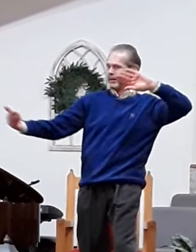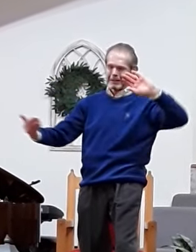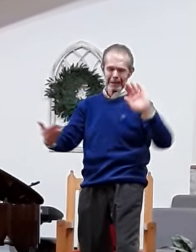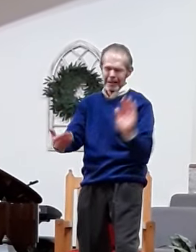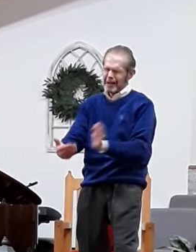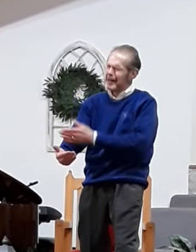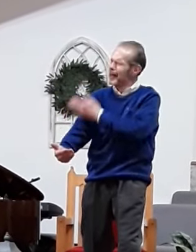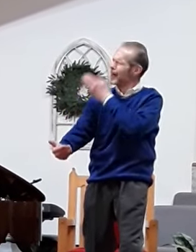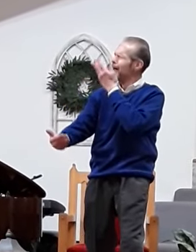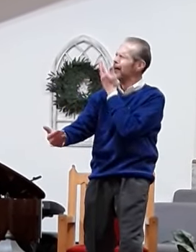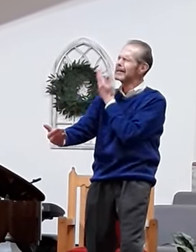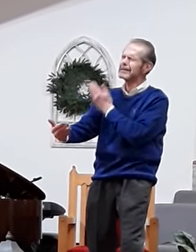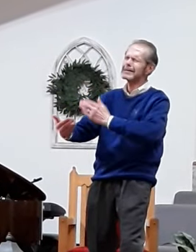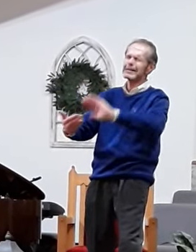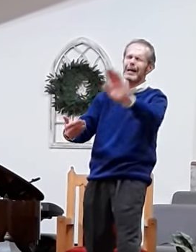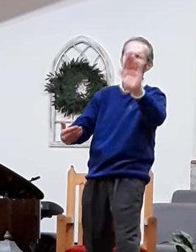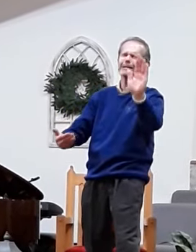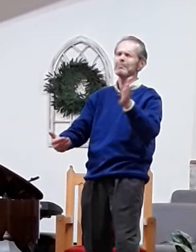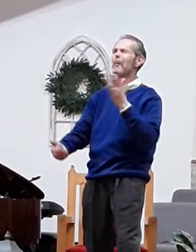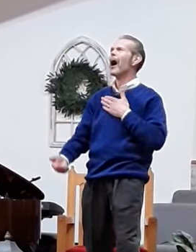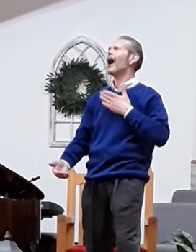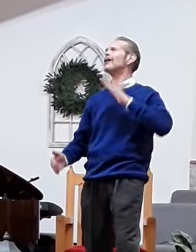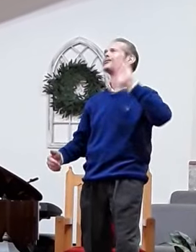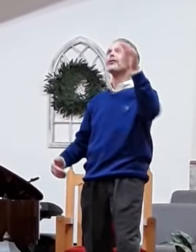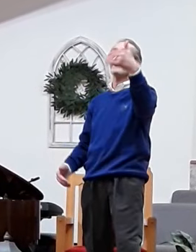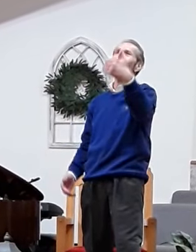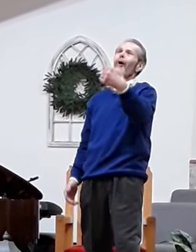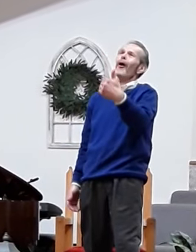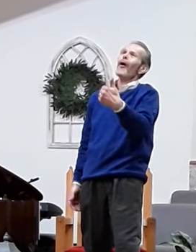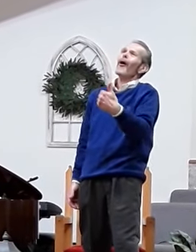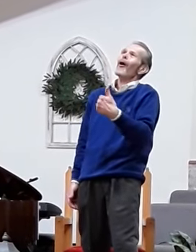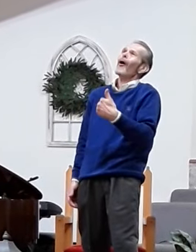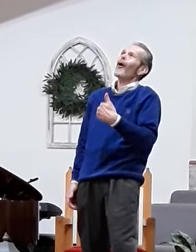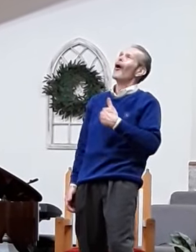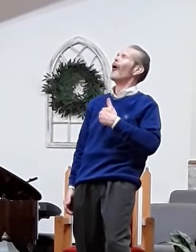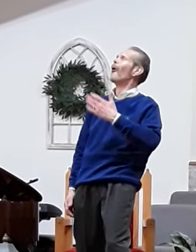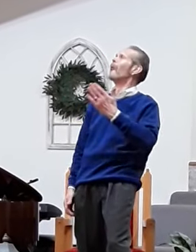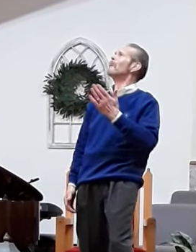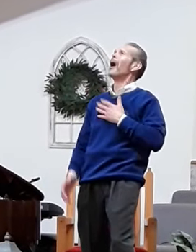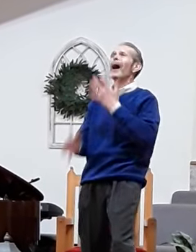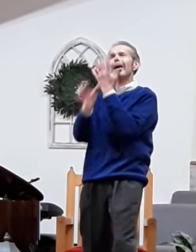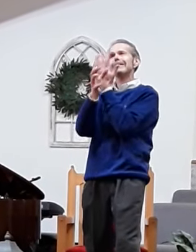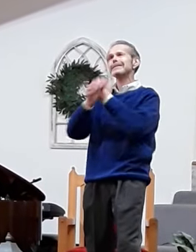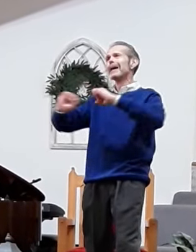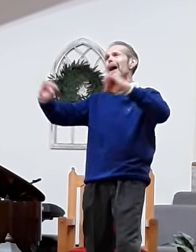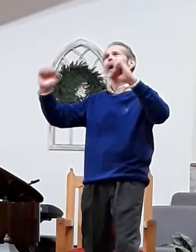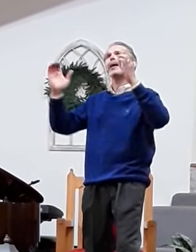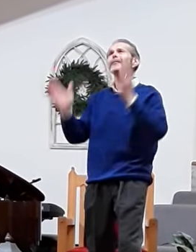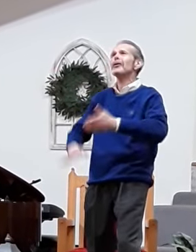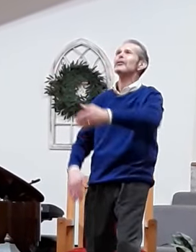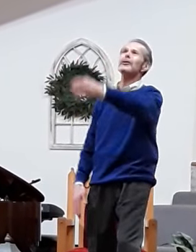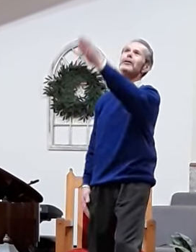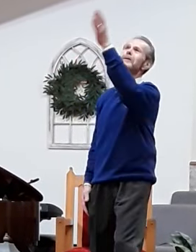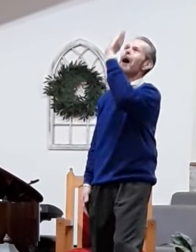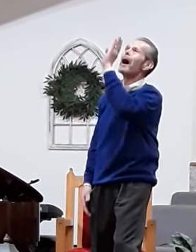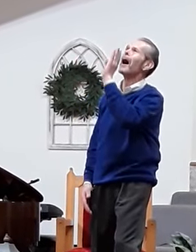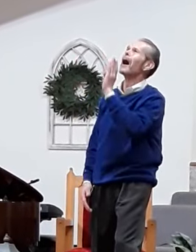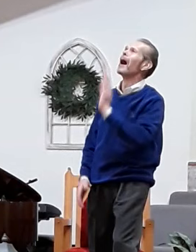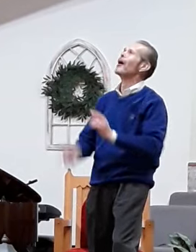Then sings my soul, my Savior God